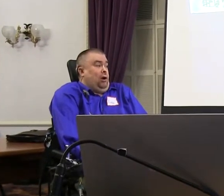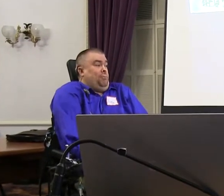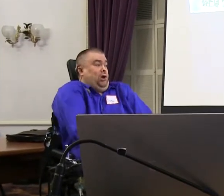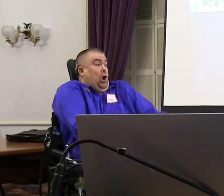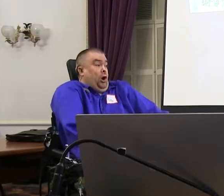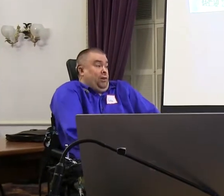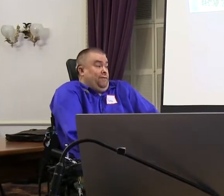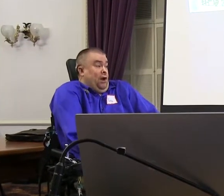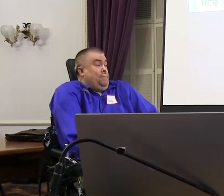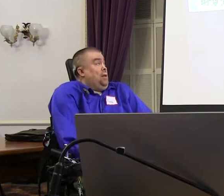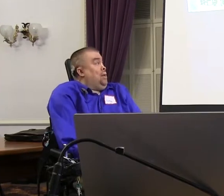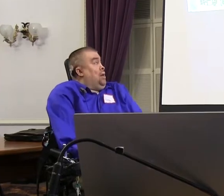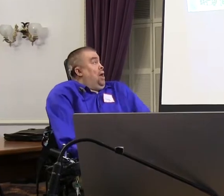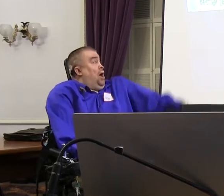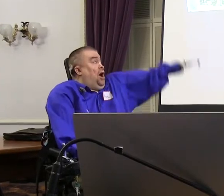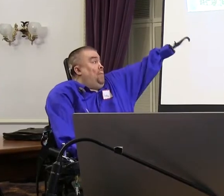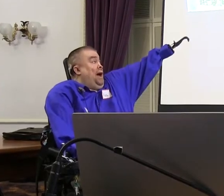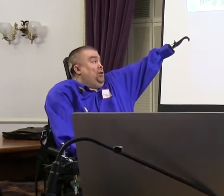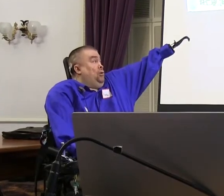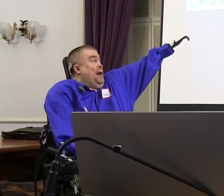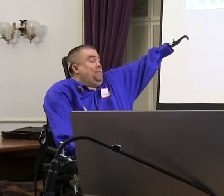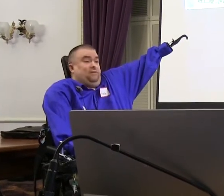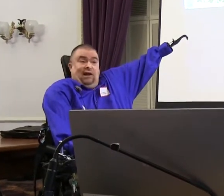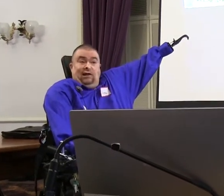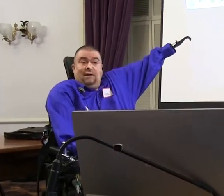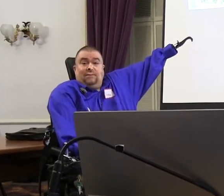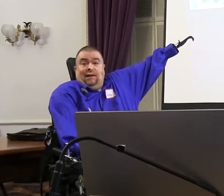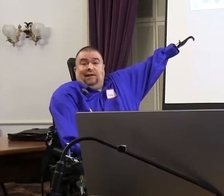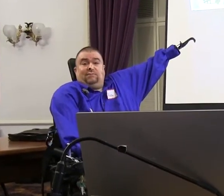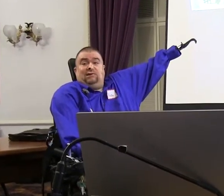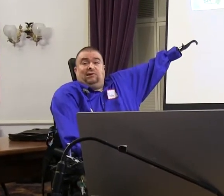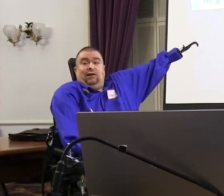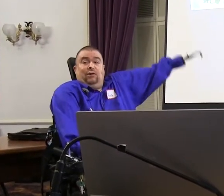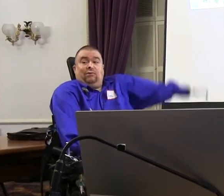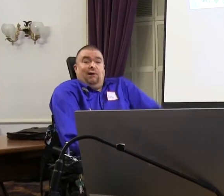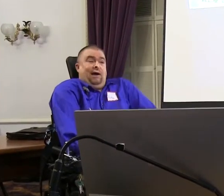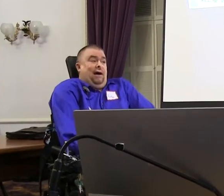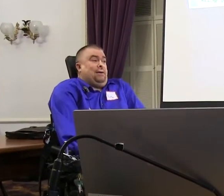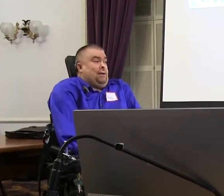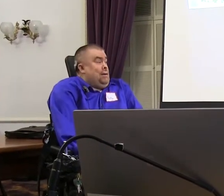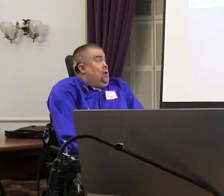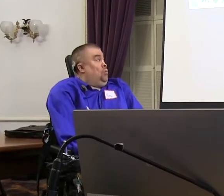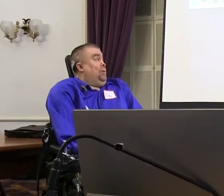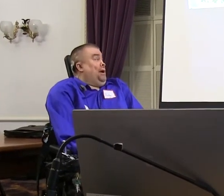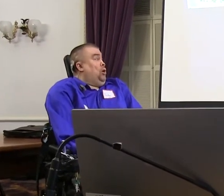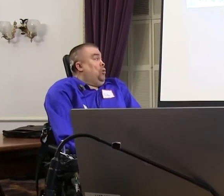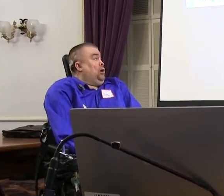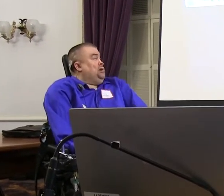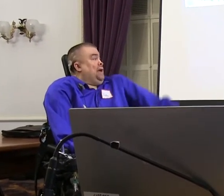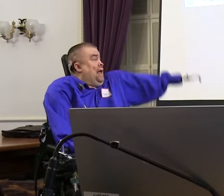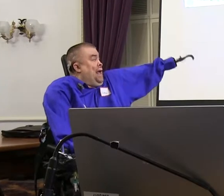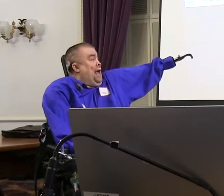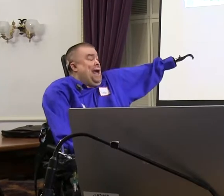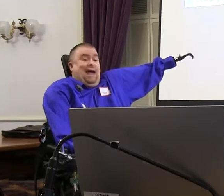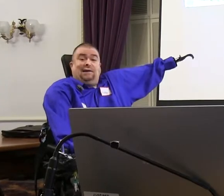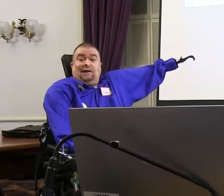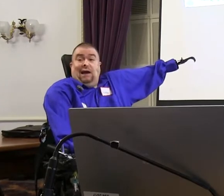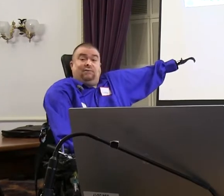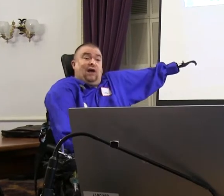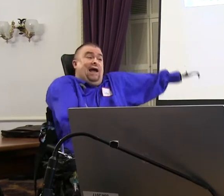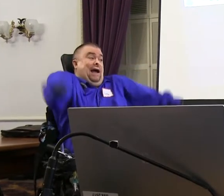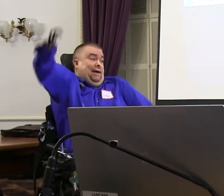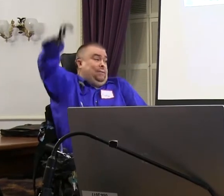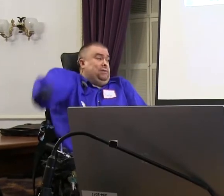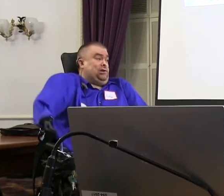your chair, put a guard on the front. I do adaptive sailing, and that's me sailing with one of my coworkers. And